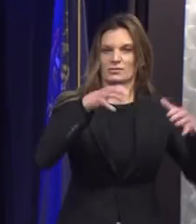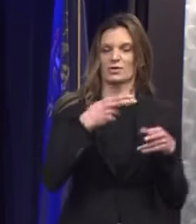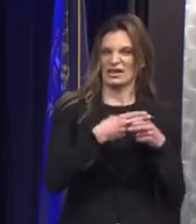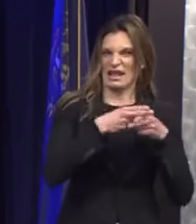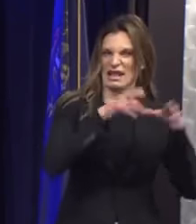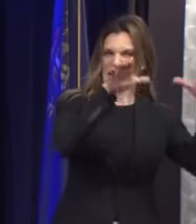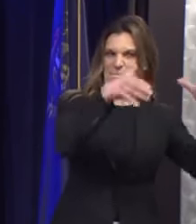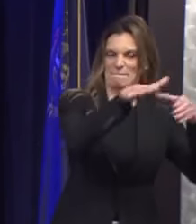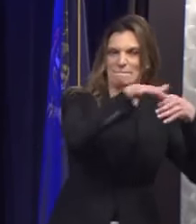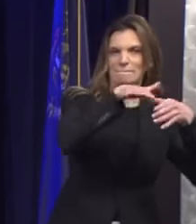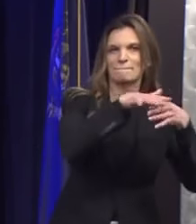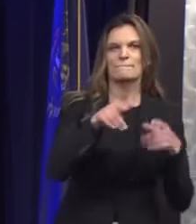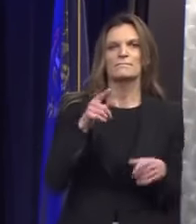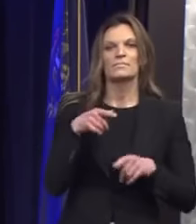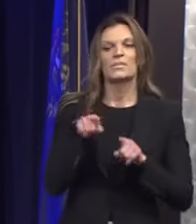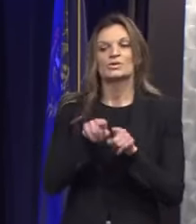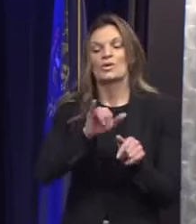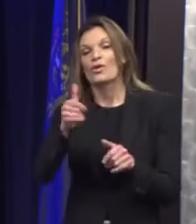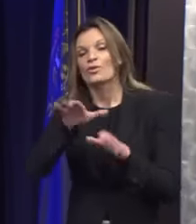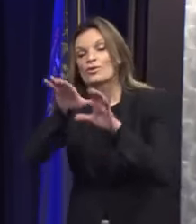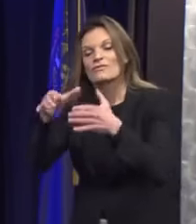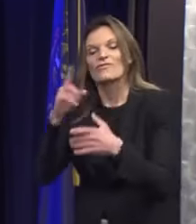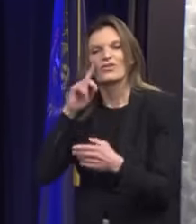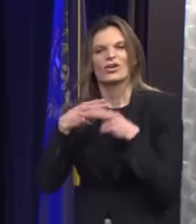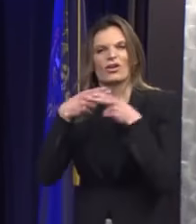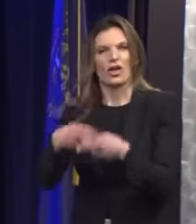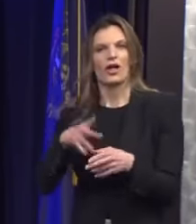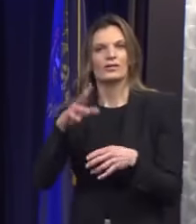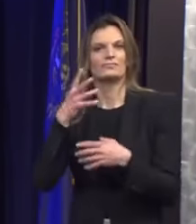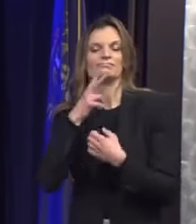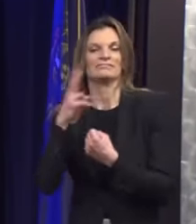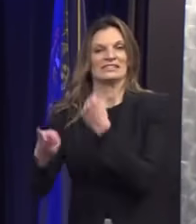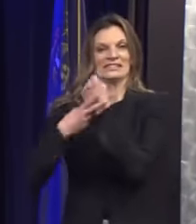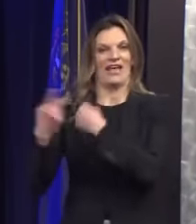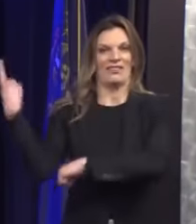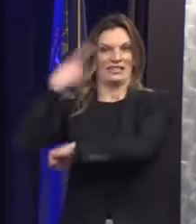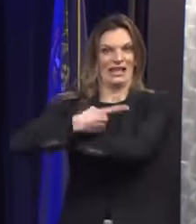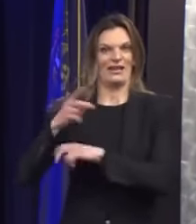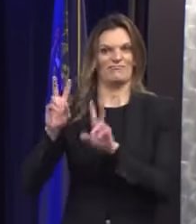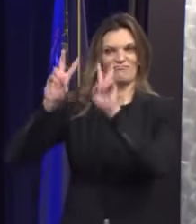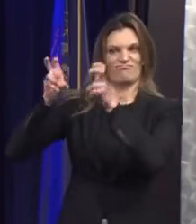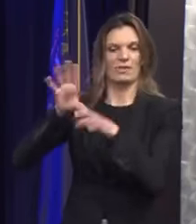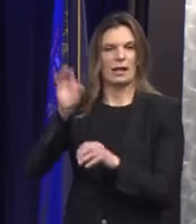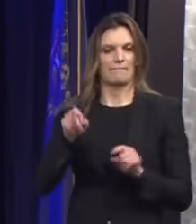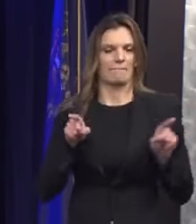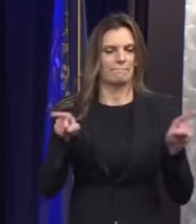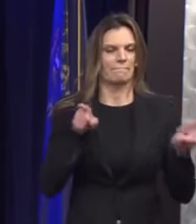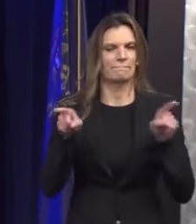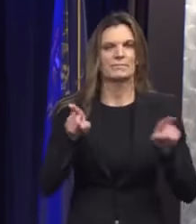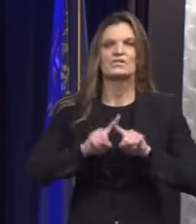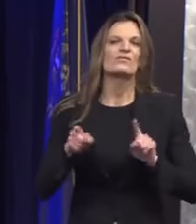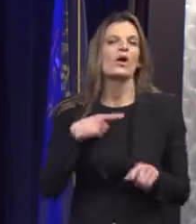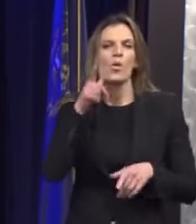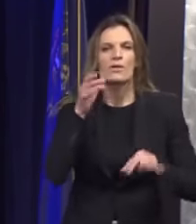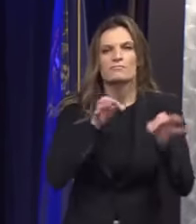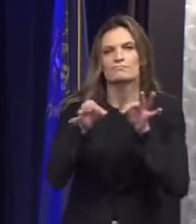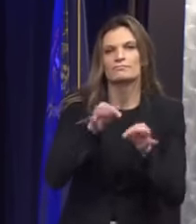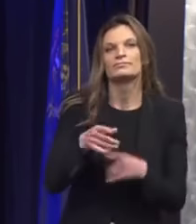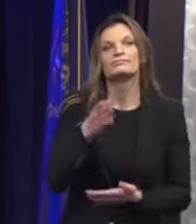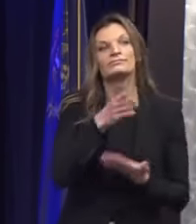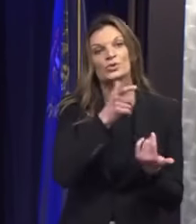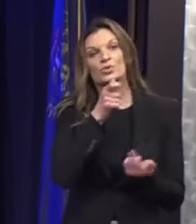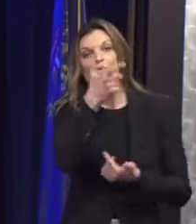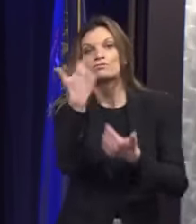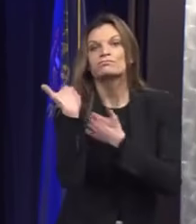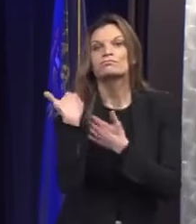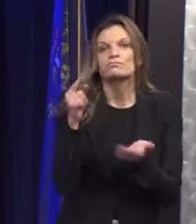members of my staff who are here with me today and will join me later to answer questions from my criminal division, our